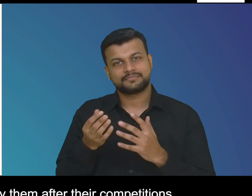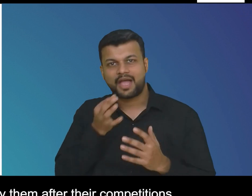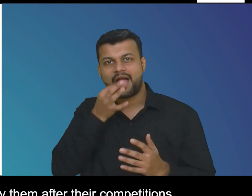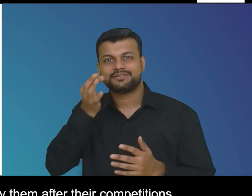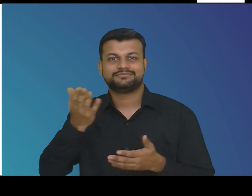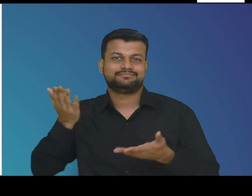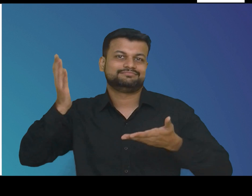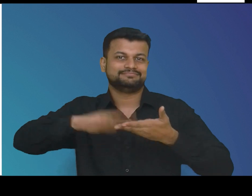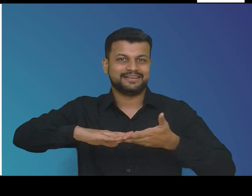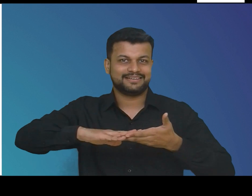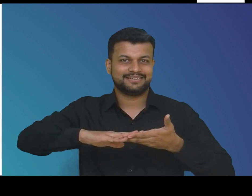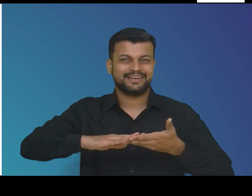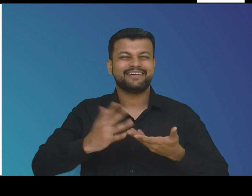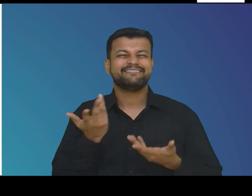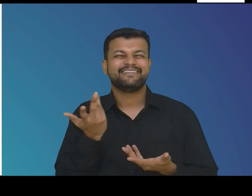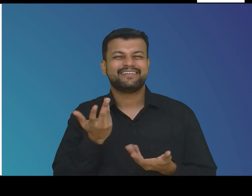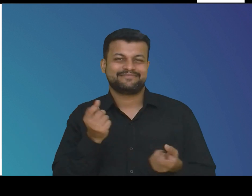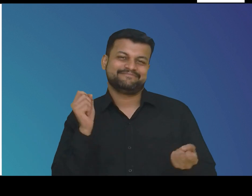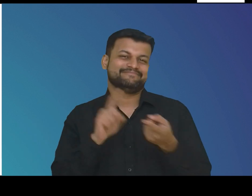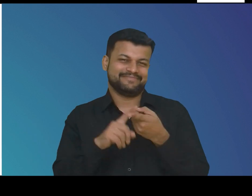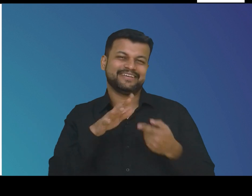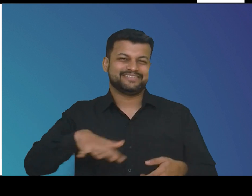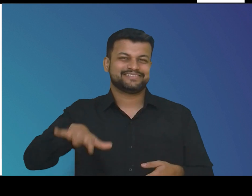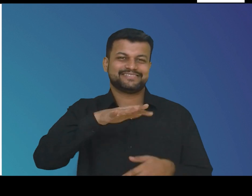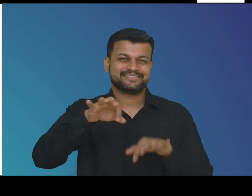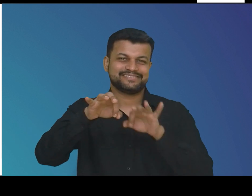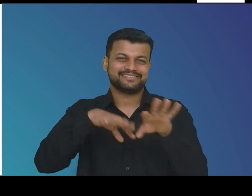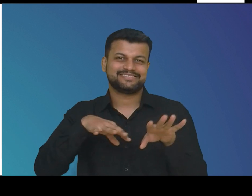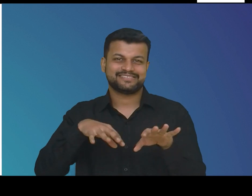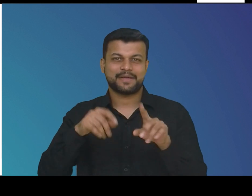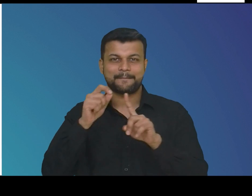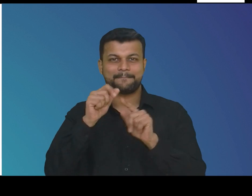after all paris is the city of love